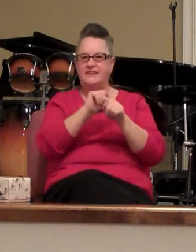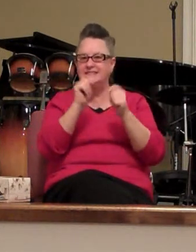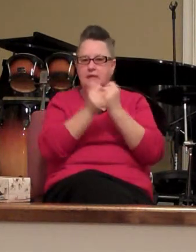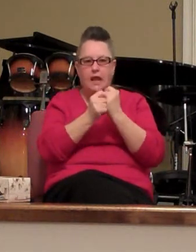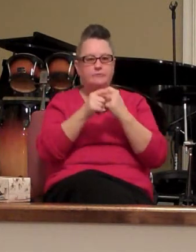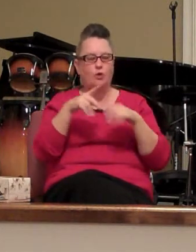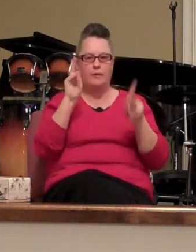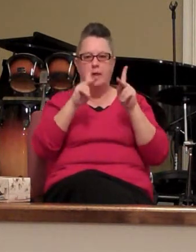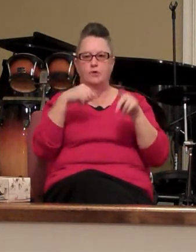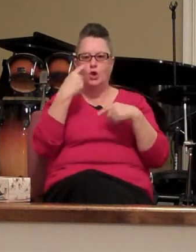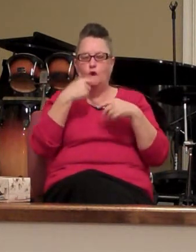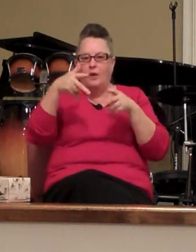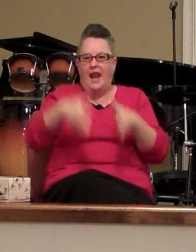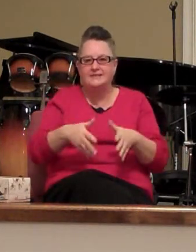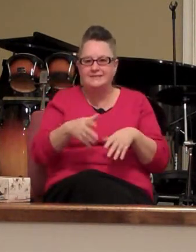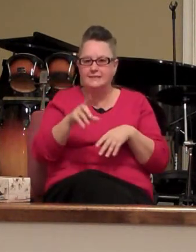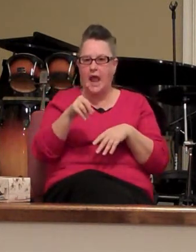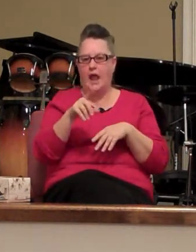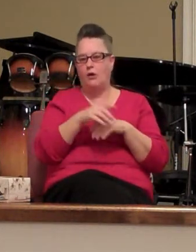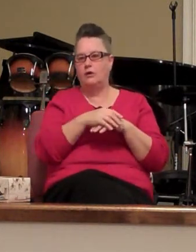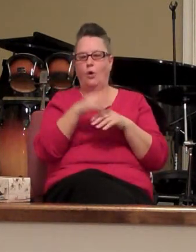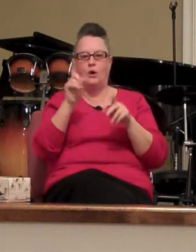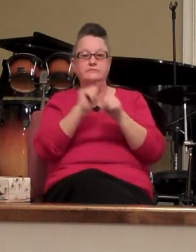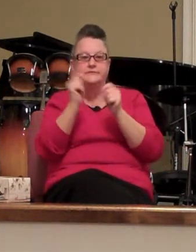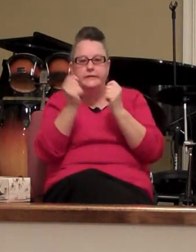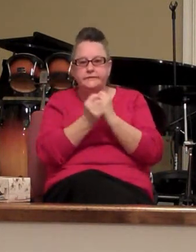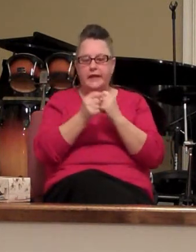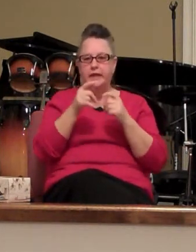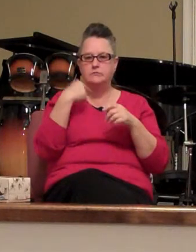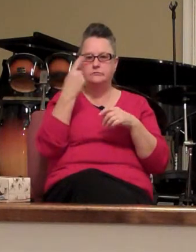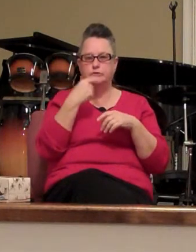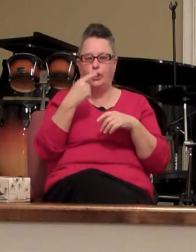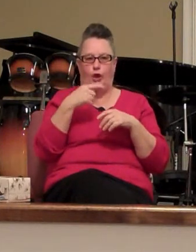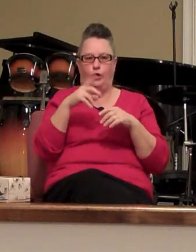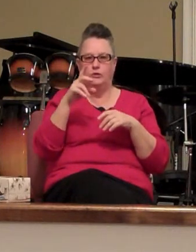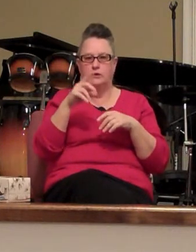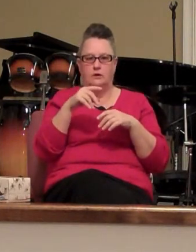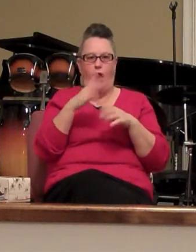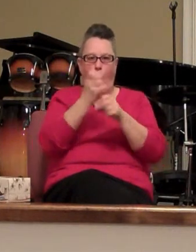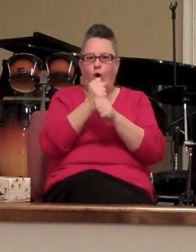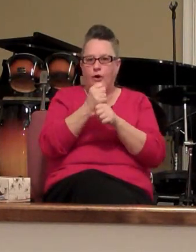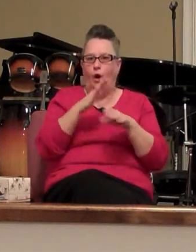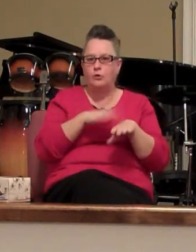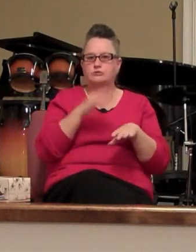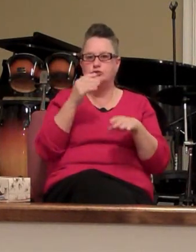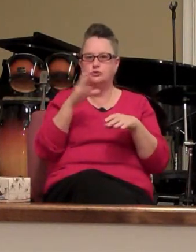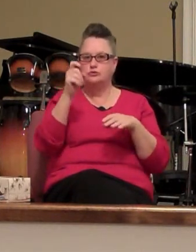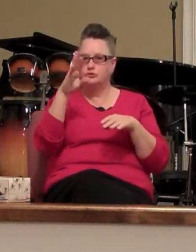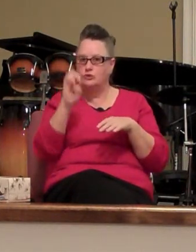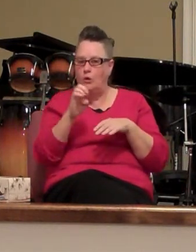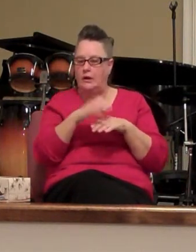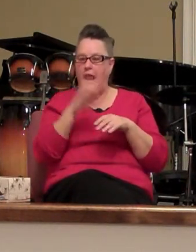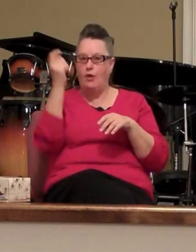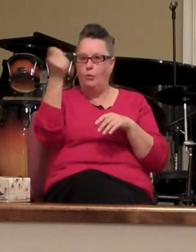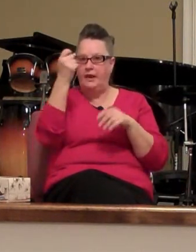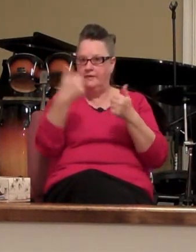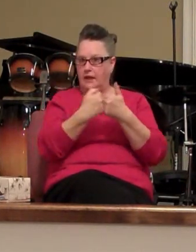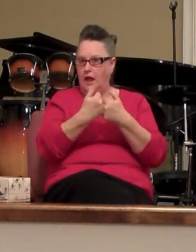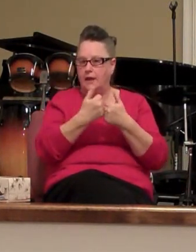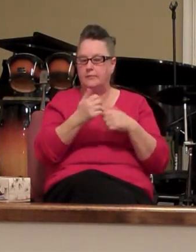down or lost or teams or people who dug in and held on to score and win the game but let